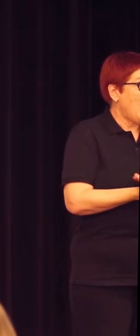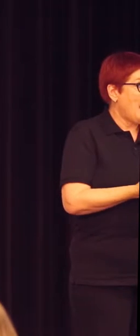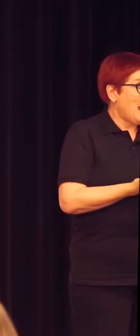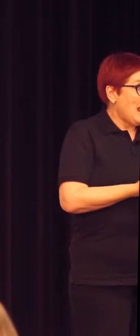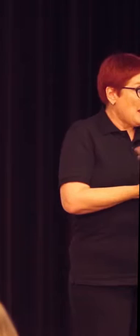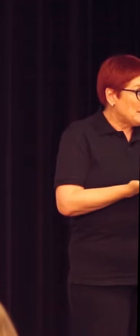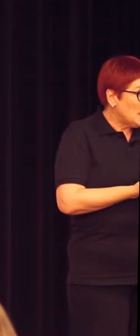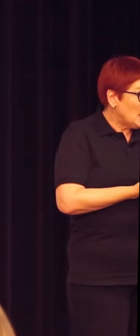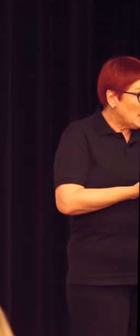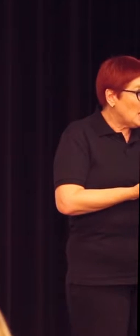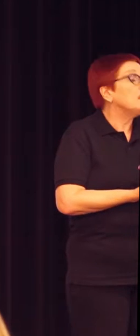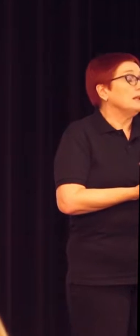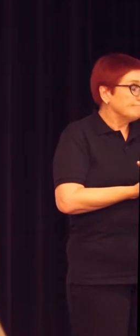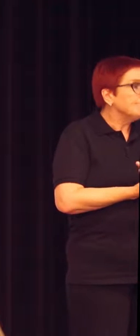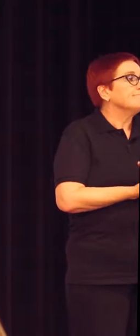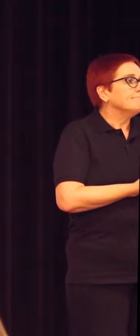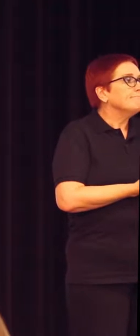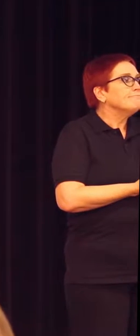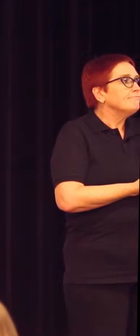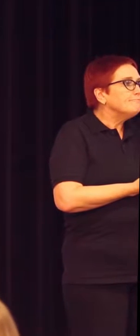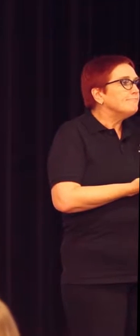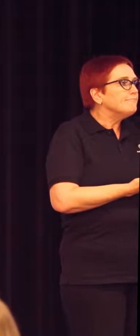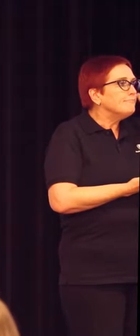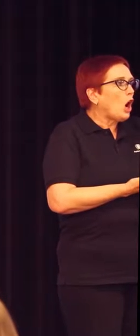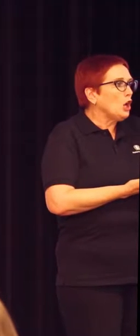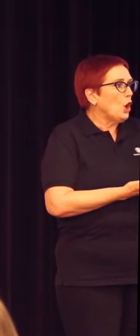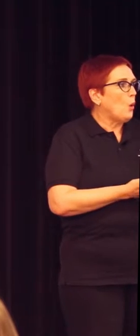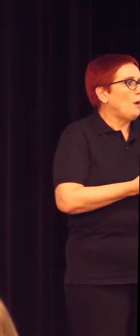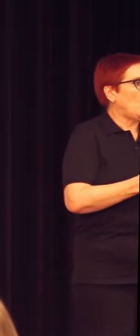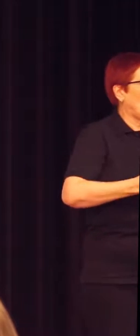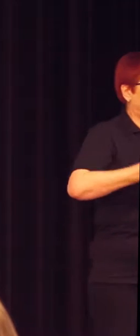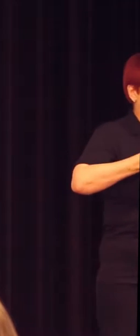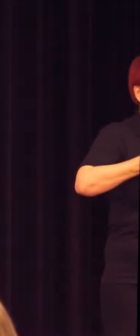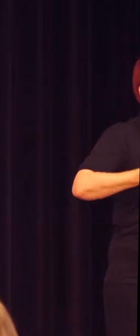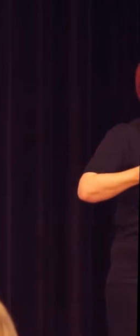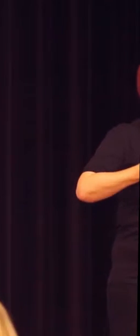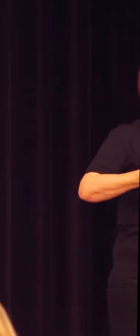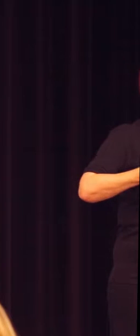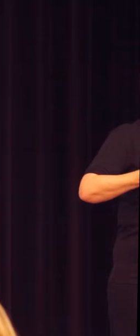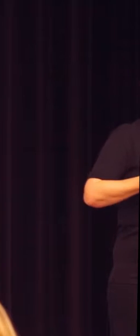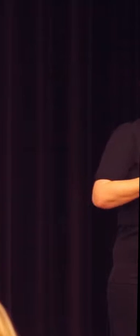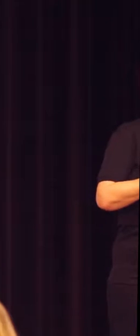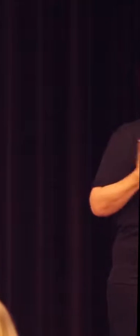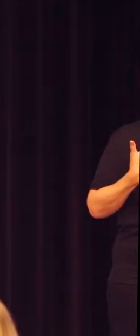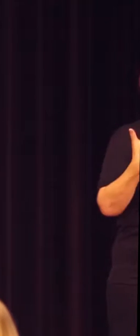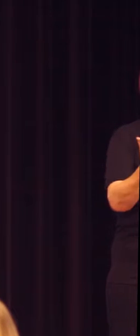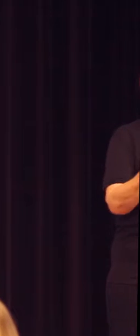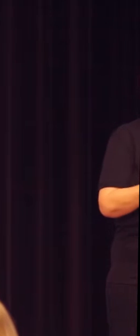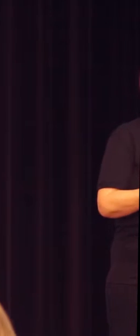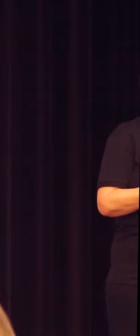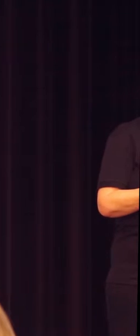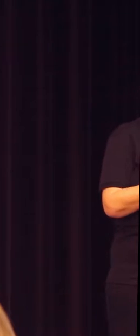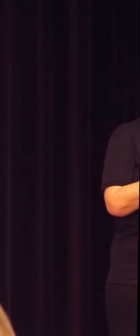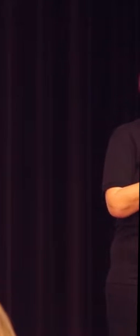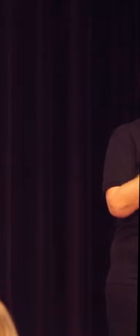because I know we put counters on our lecture theaters. And we know students. And don't go into them after week